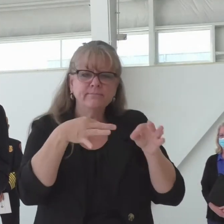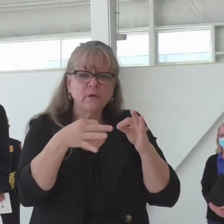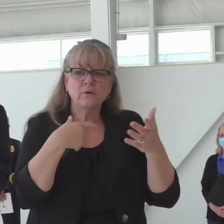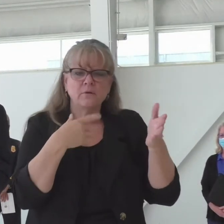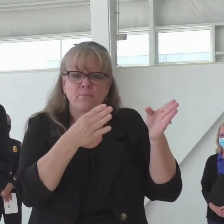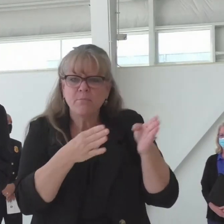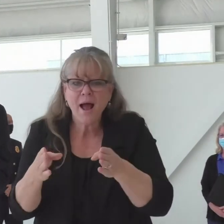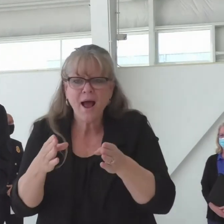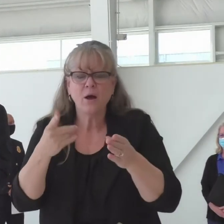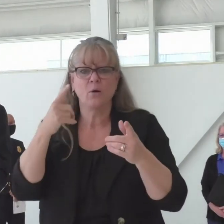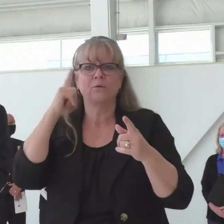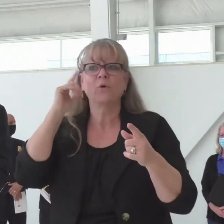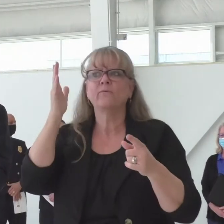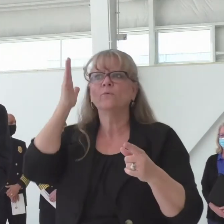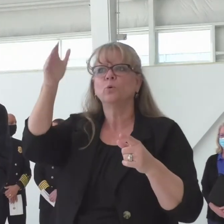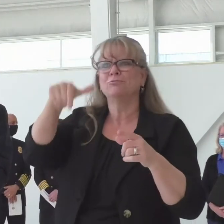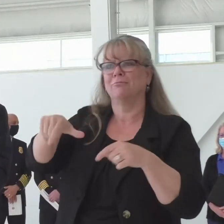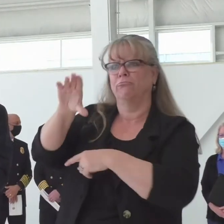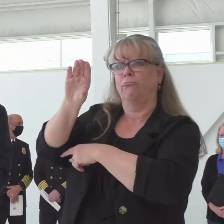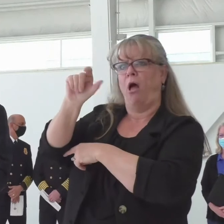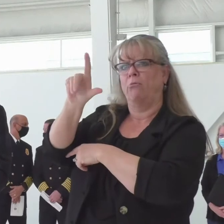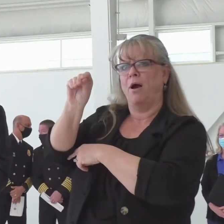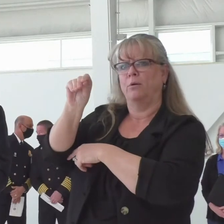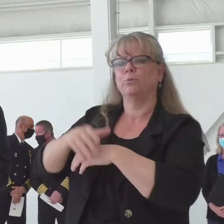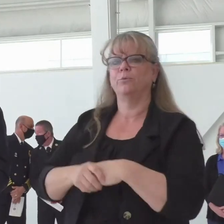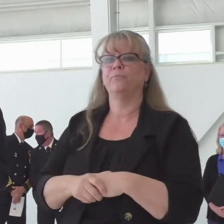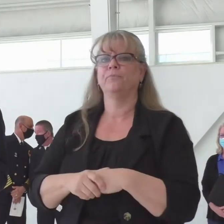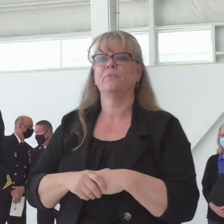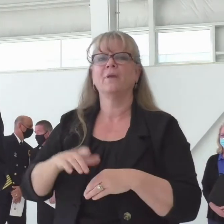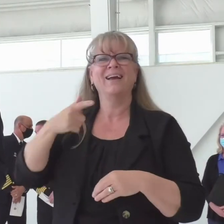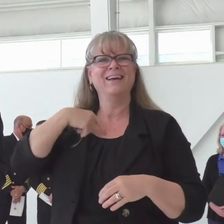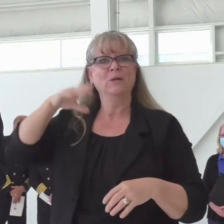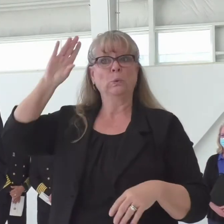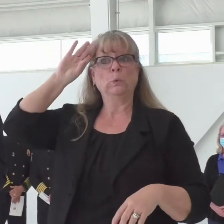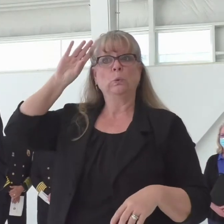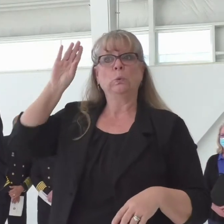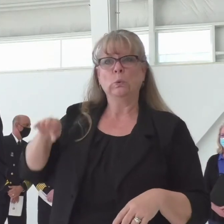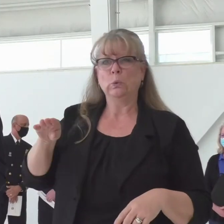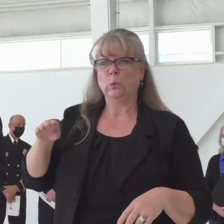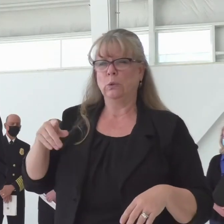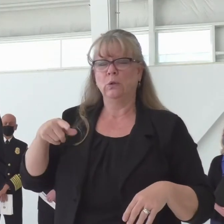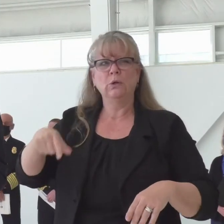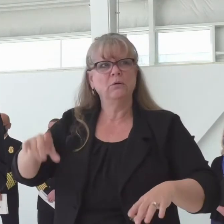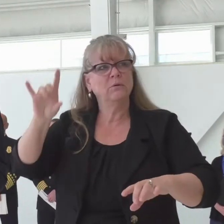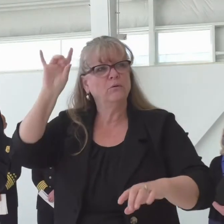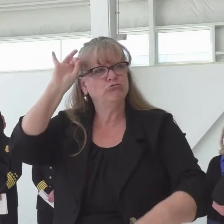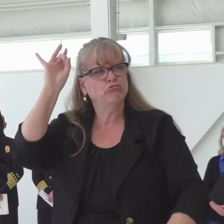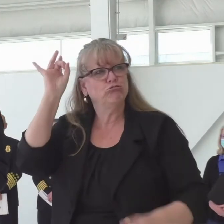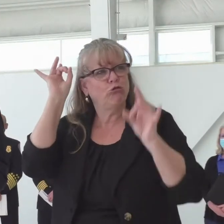Colorado has, as you know, experienced a challenging and tragic fire season last year.